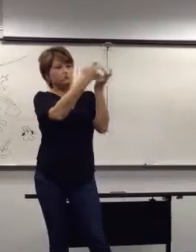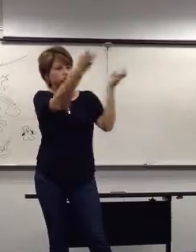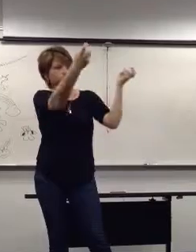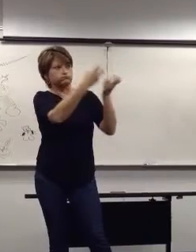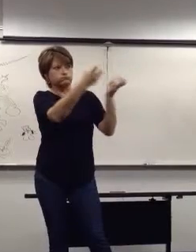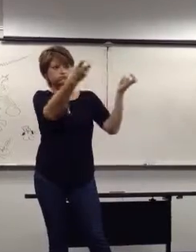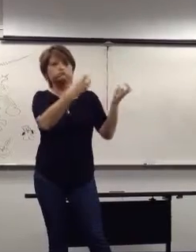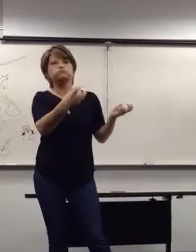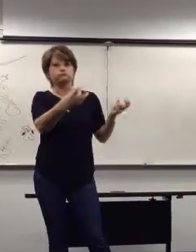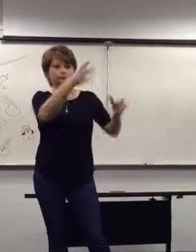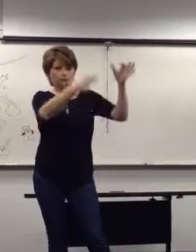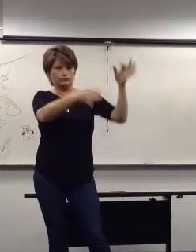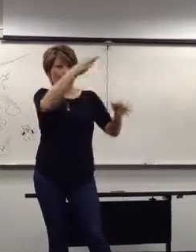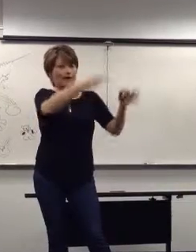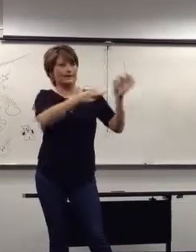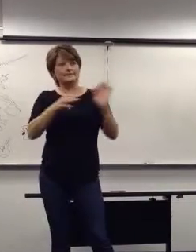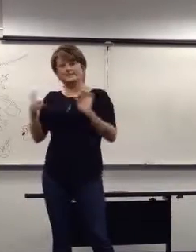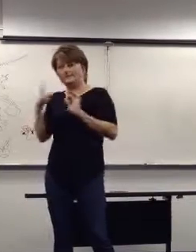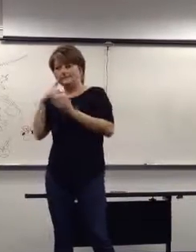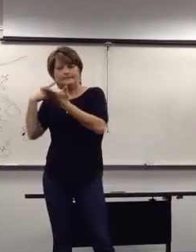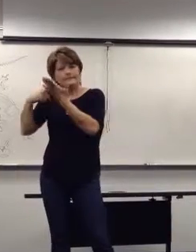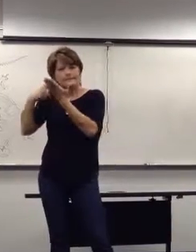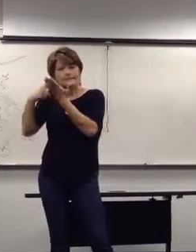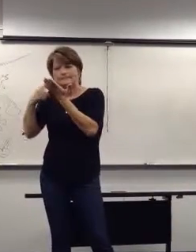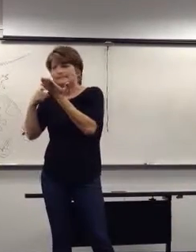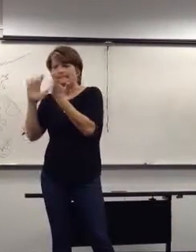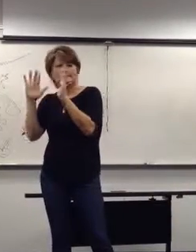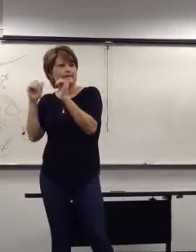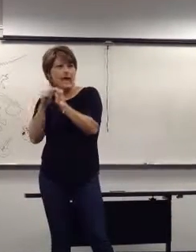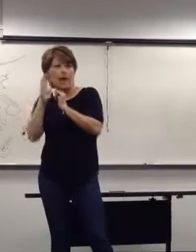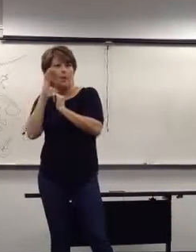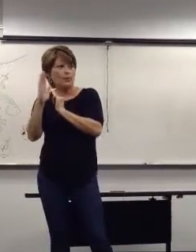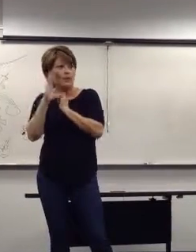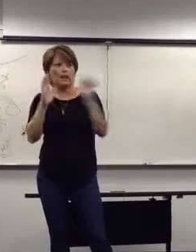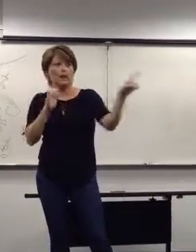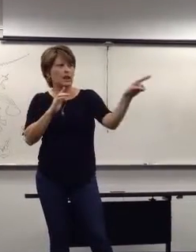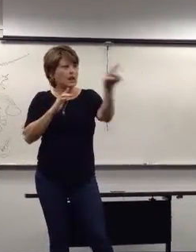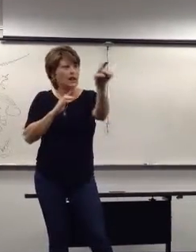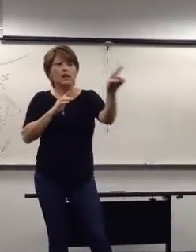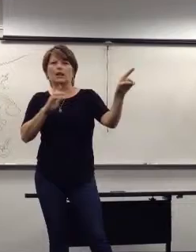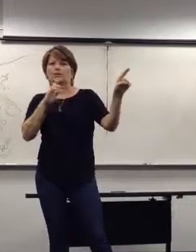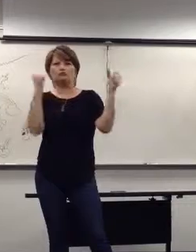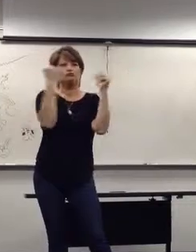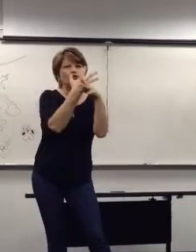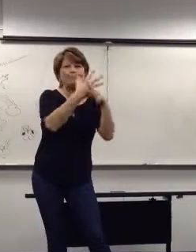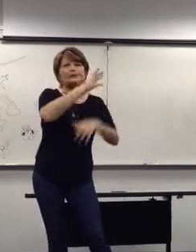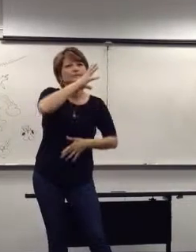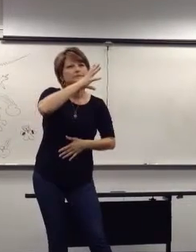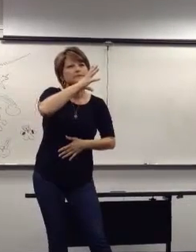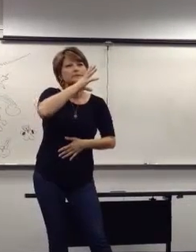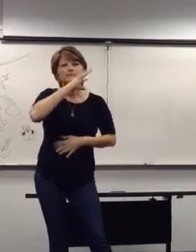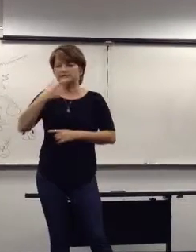men sitting in a courtroom, and one judge discussing how,